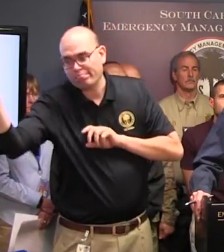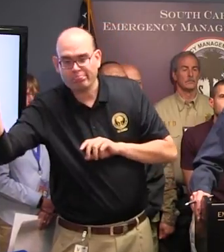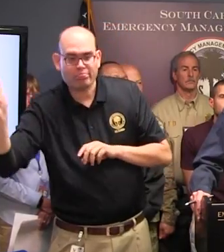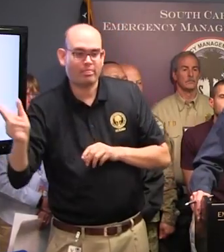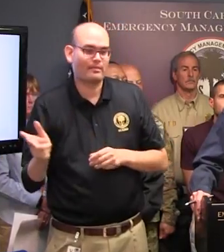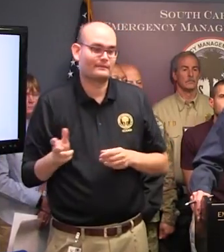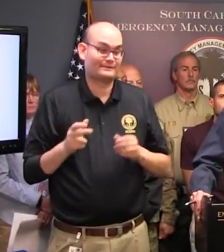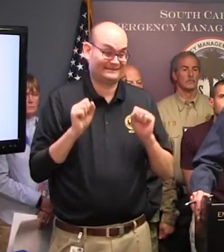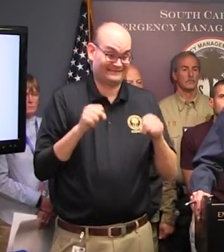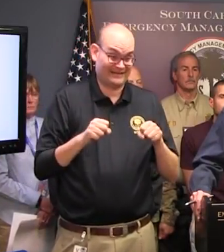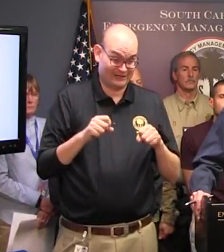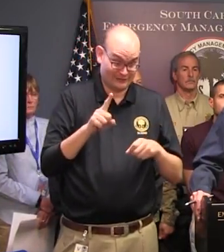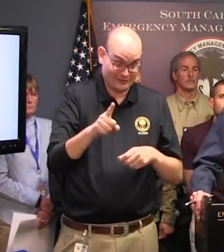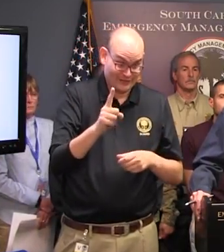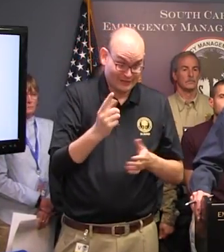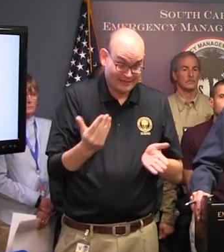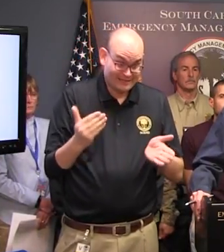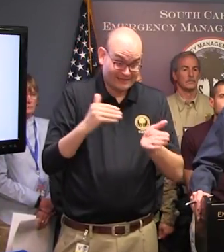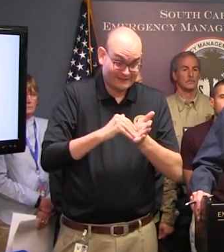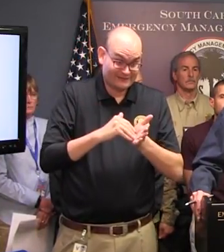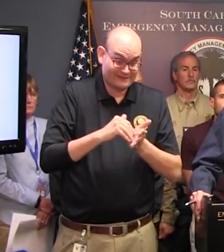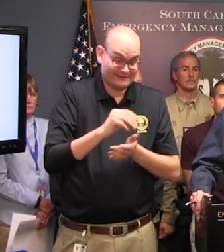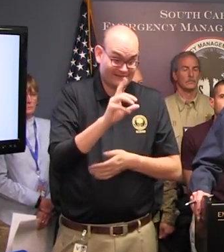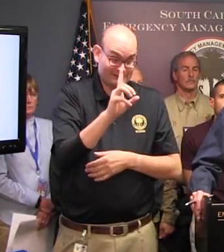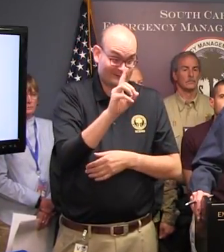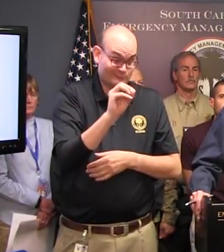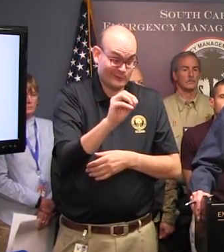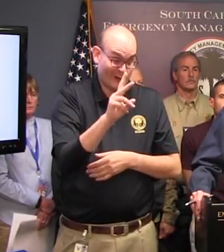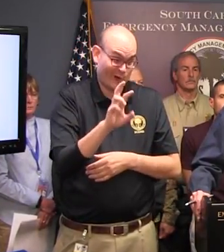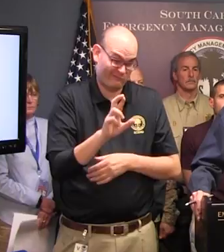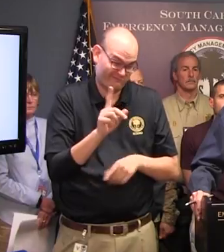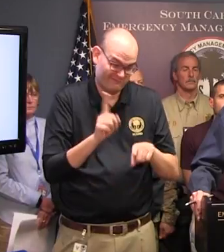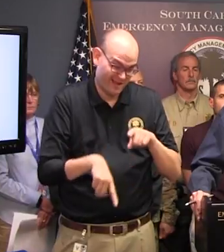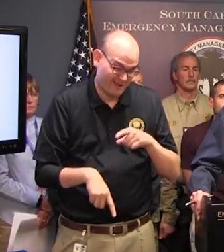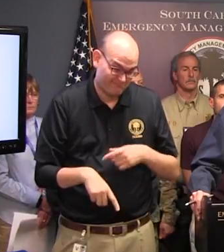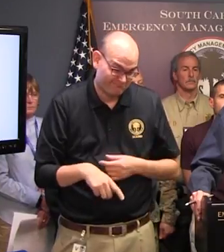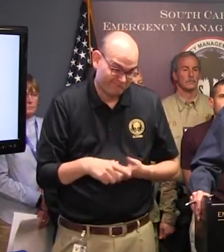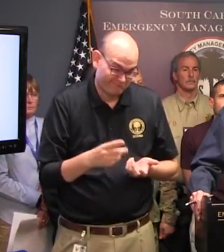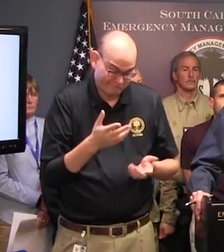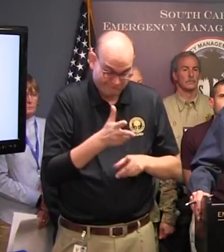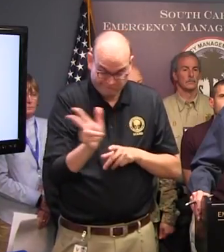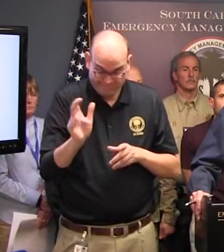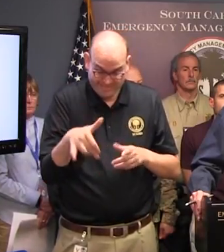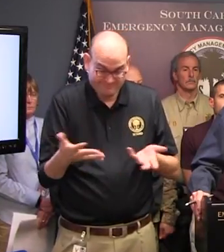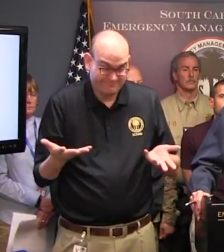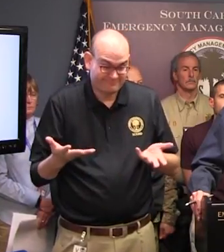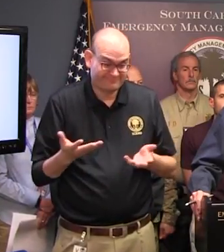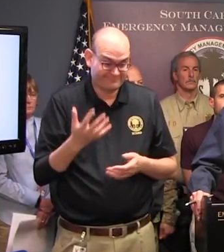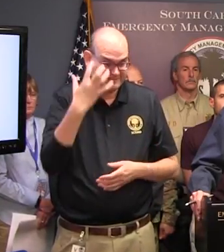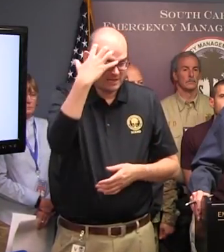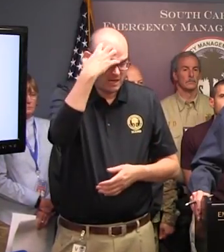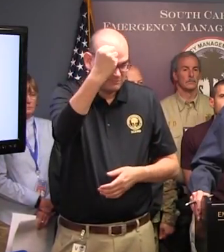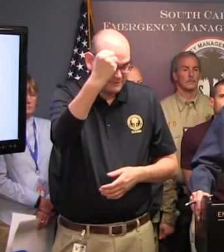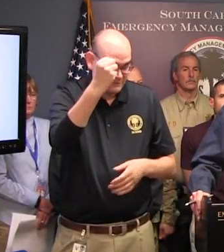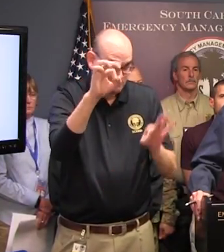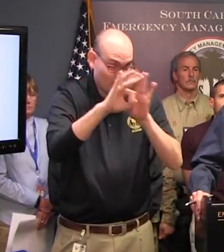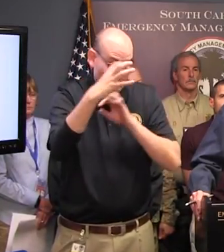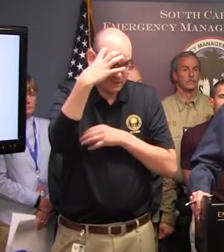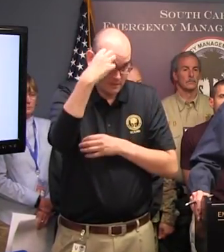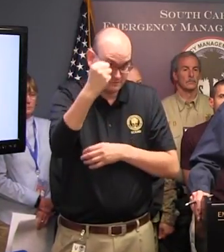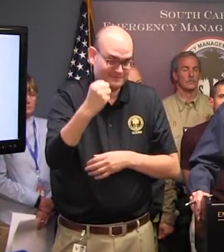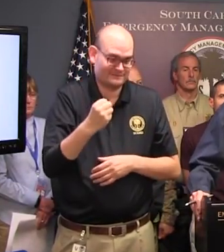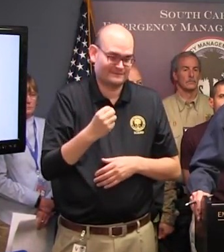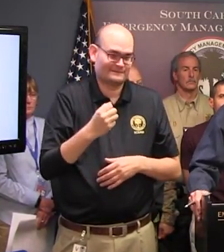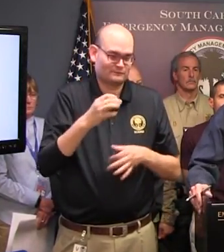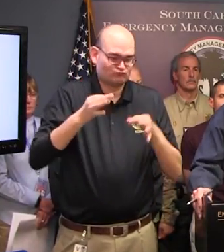that and do it again. So we urge people to use a little bit, use common sense, use good judgment, and be safe. Take care of yourselves. And